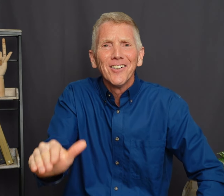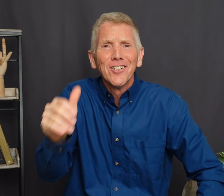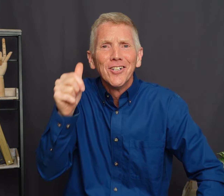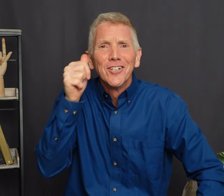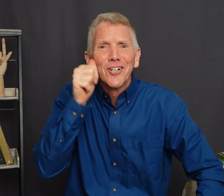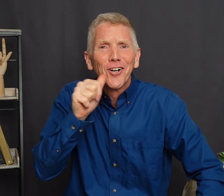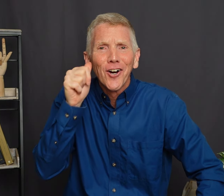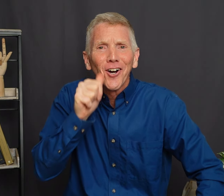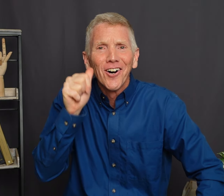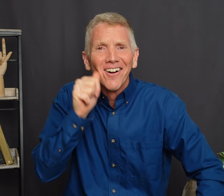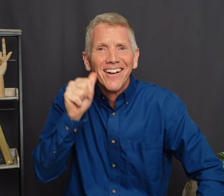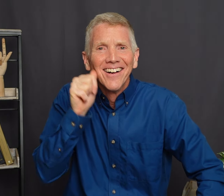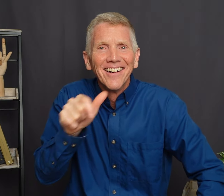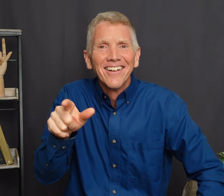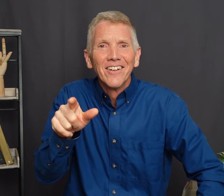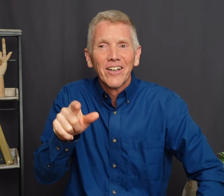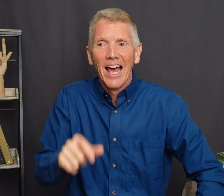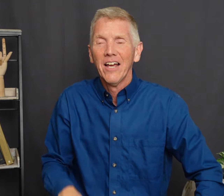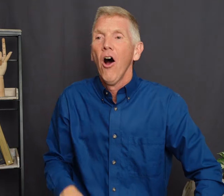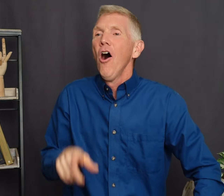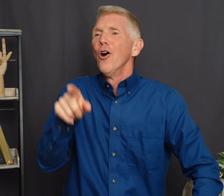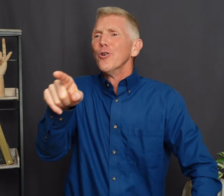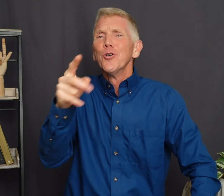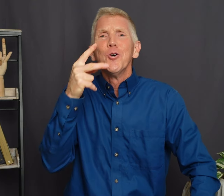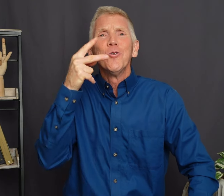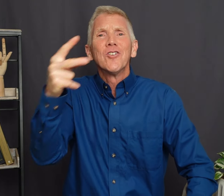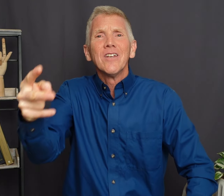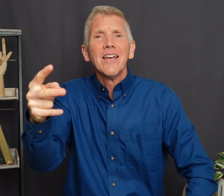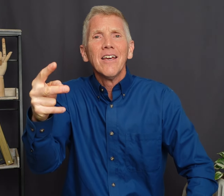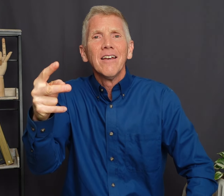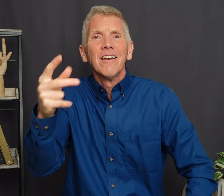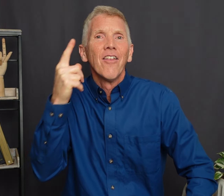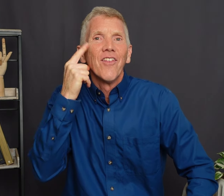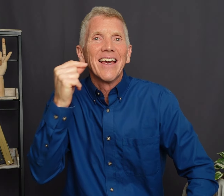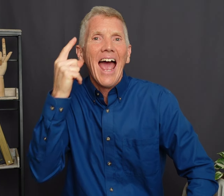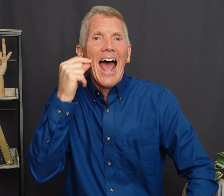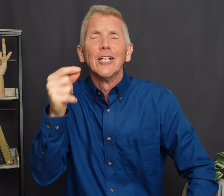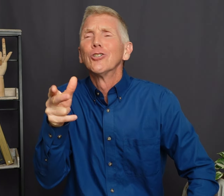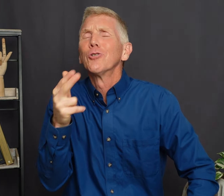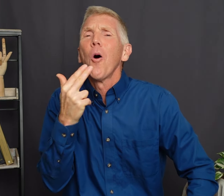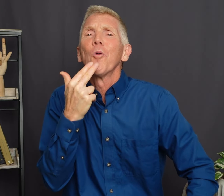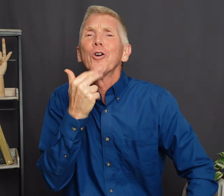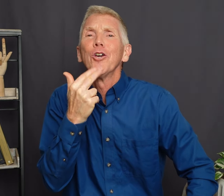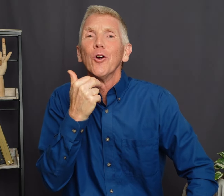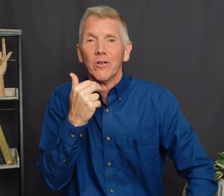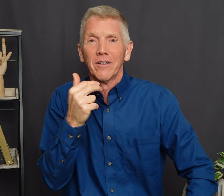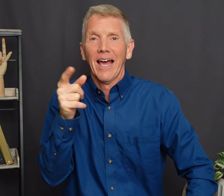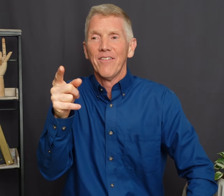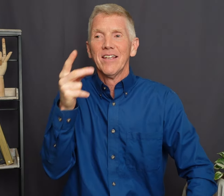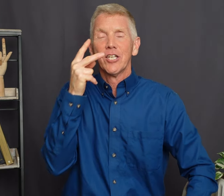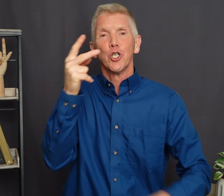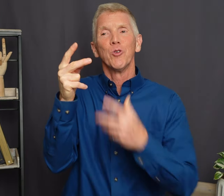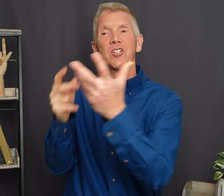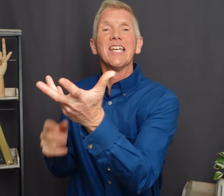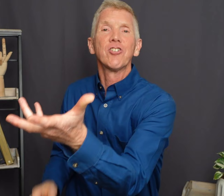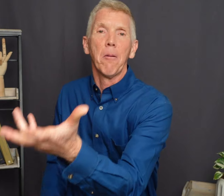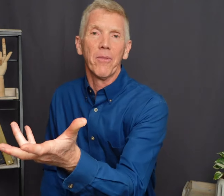Girl Okay You see The cat So cute Okay This is You see something